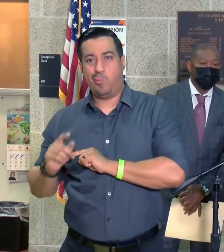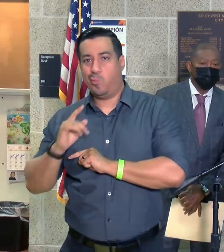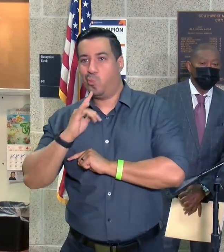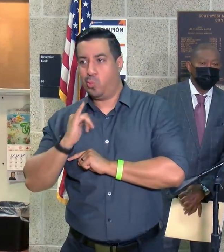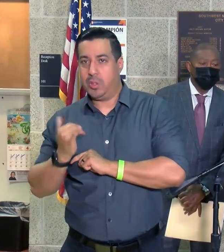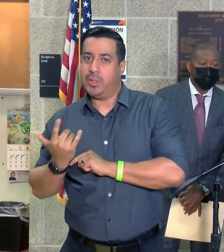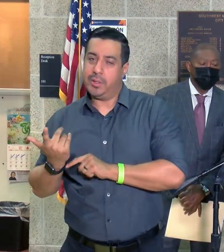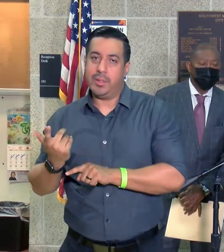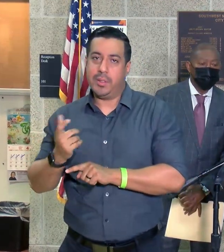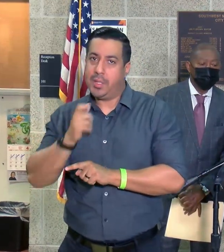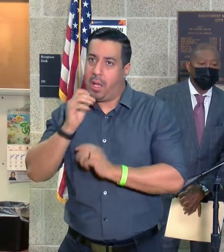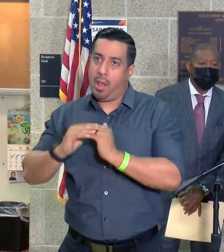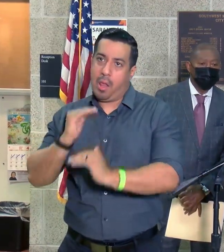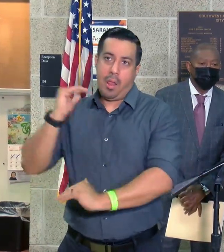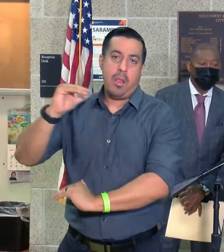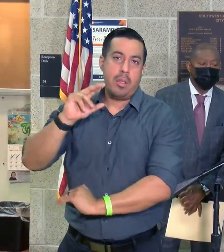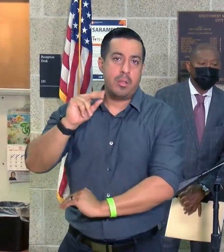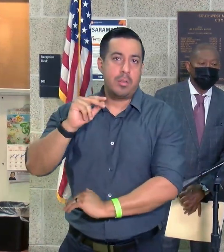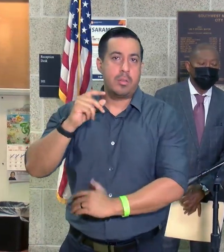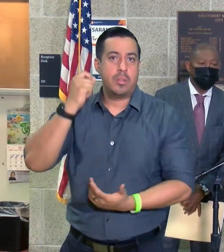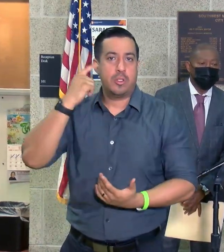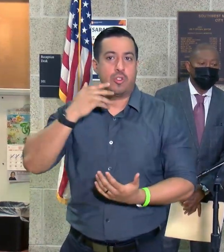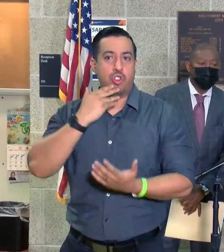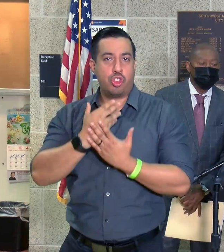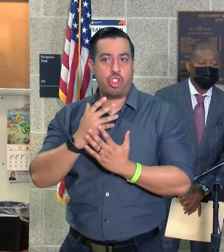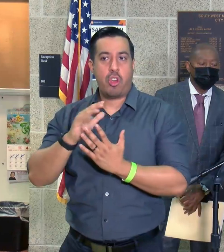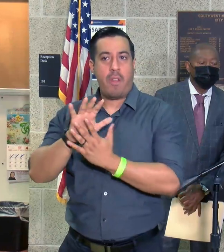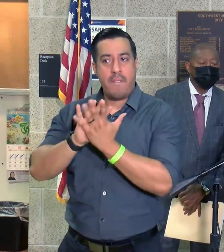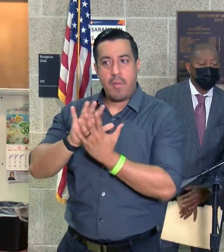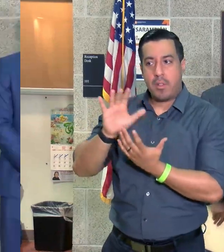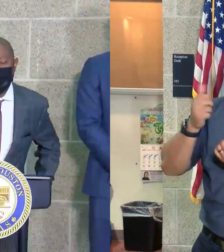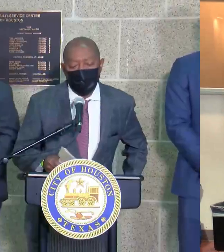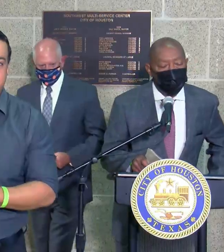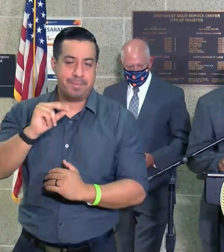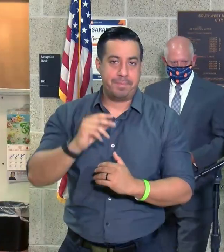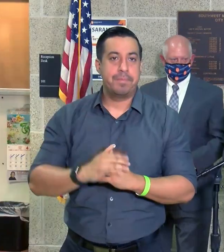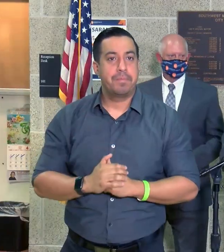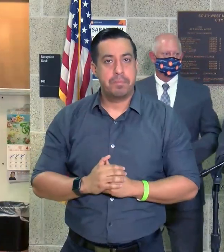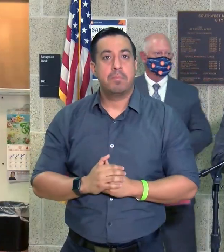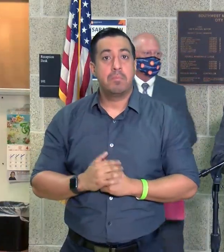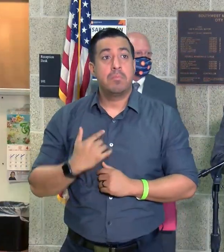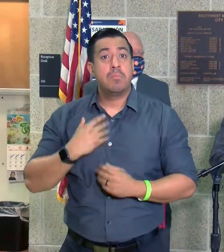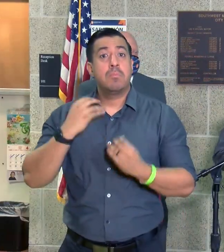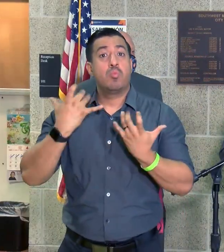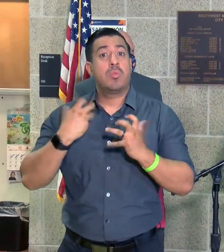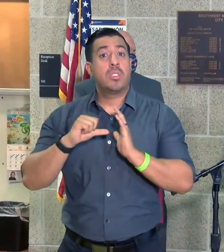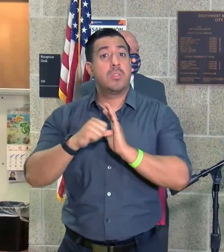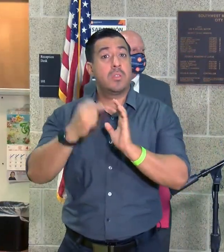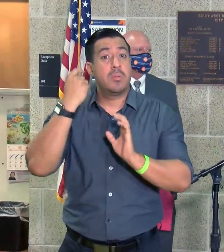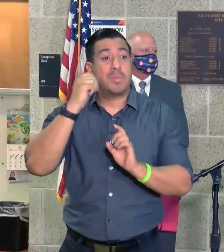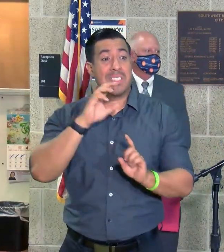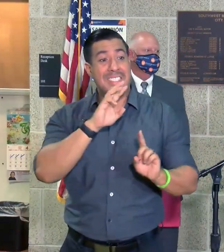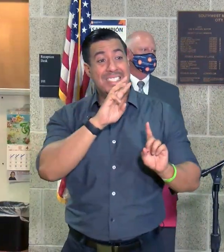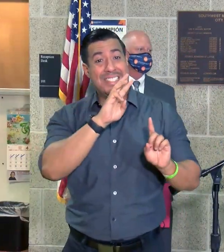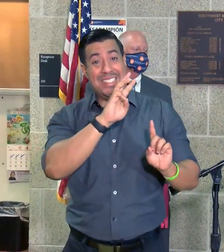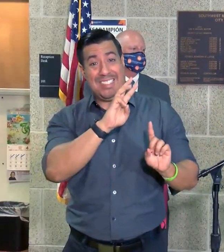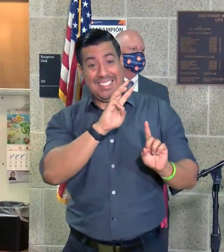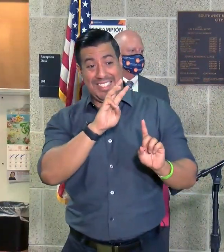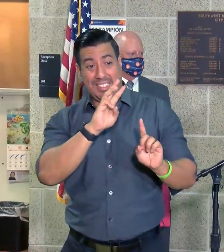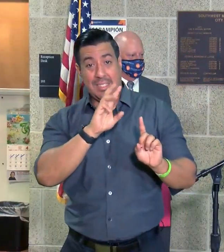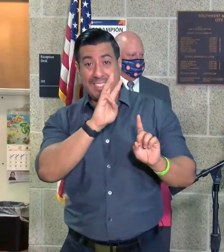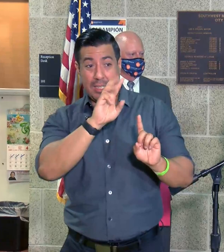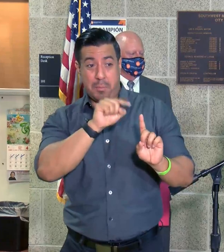pretty well to how strong the filter is to try to catch those things. I want to emphasize again, six out of 6.8 million.